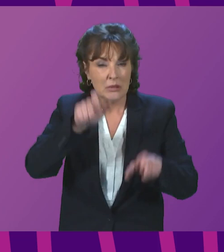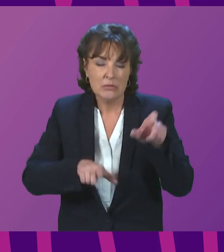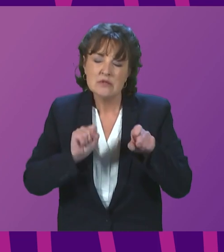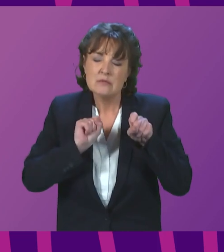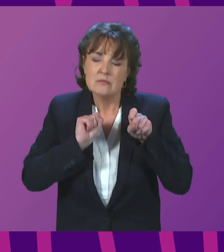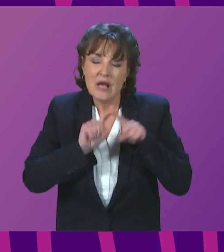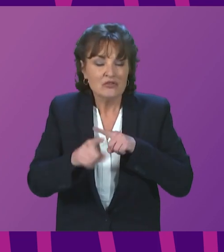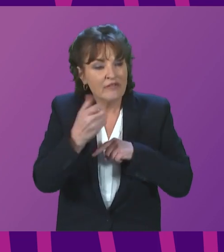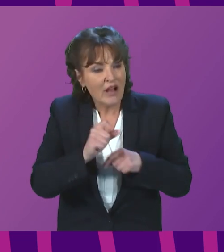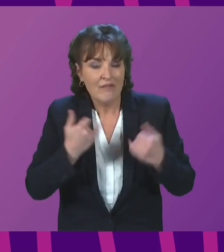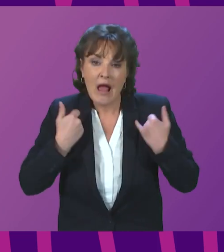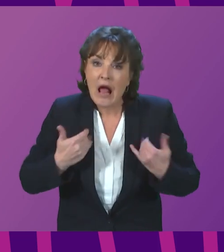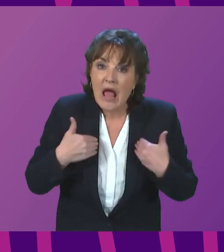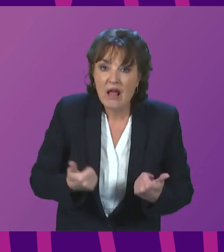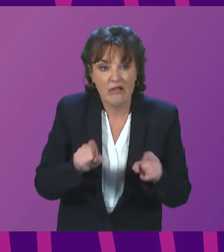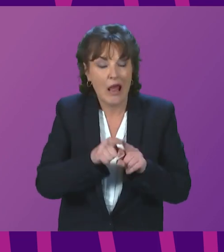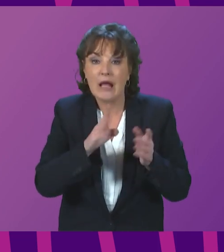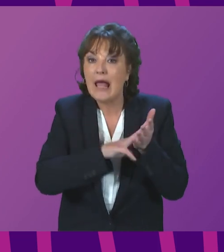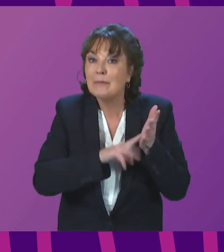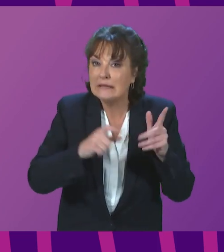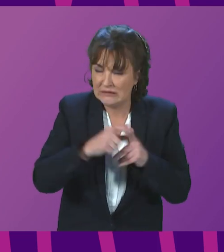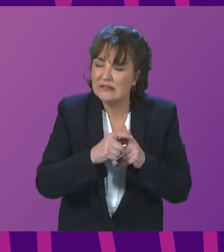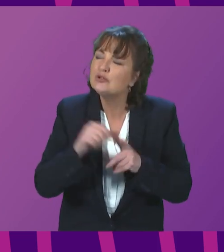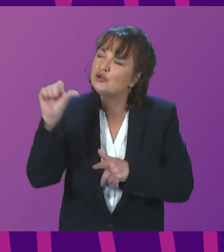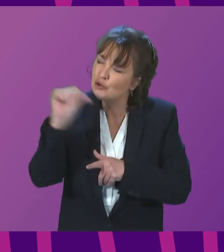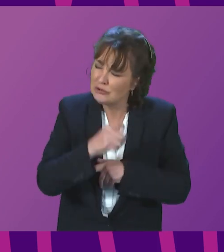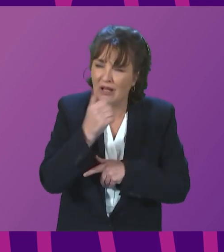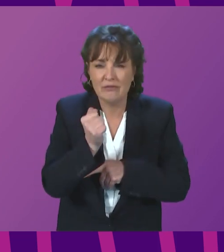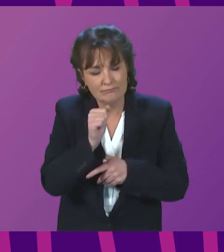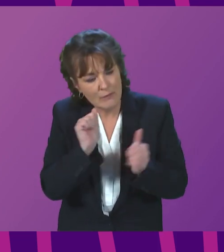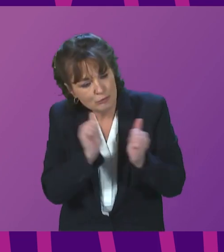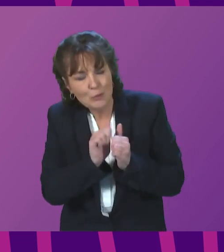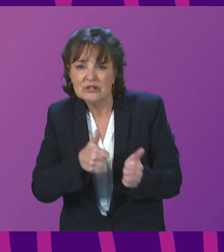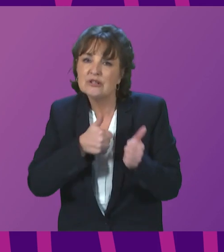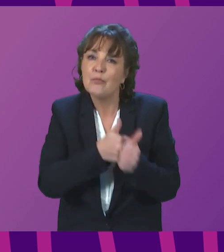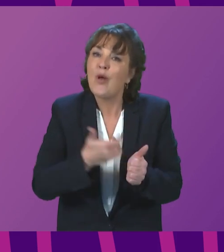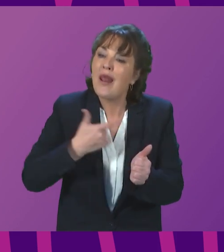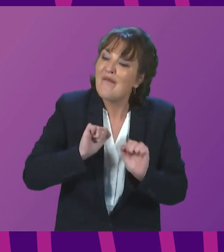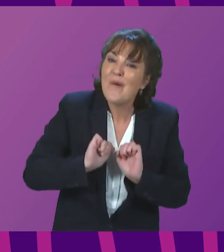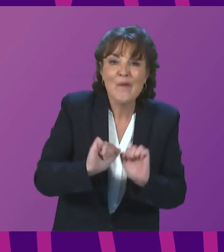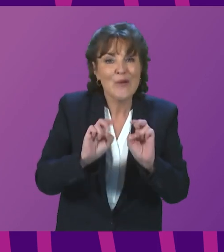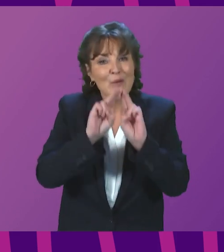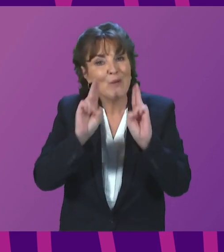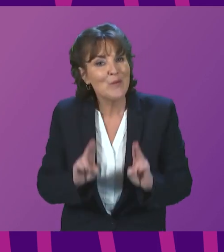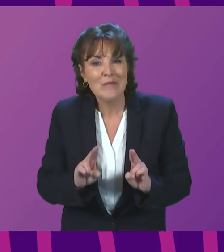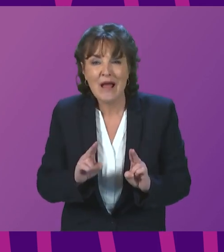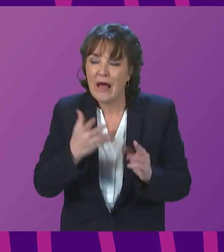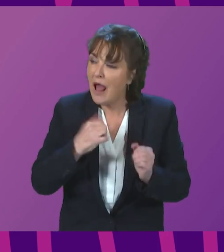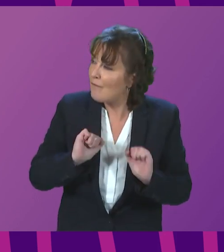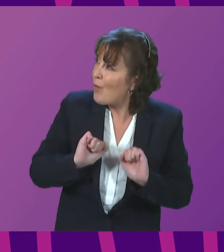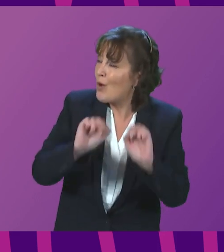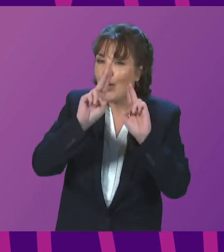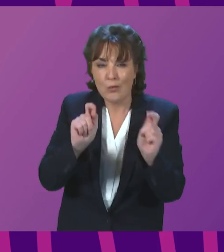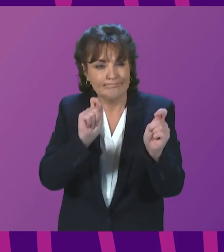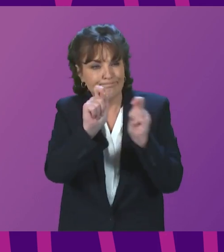with ill health or a condition such as MND, to be given the support they need to be able to live in their own home and have their own home suitable